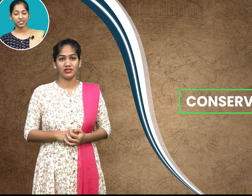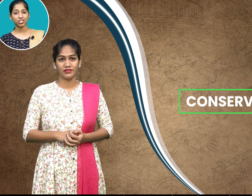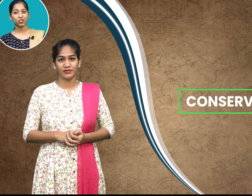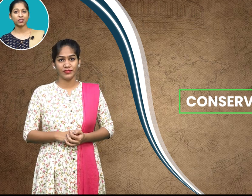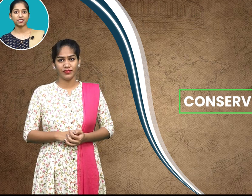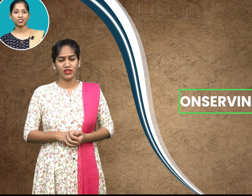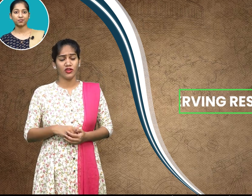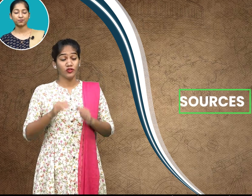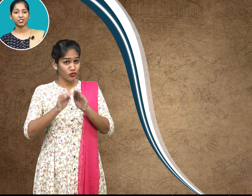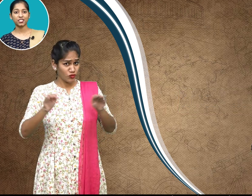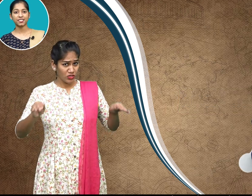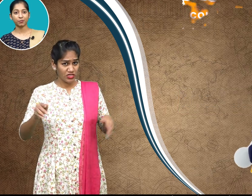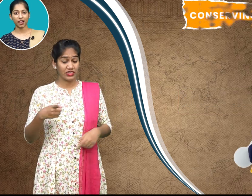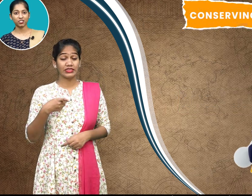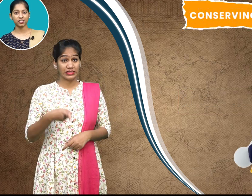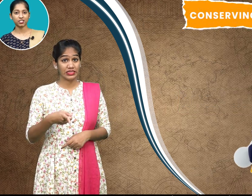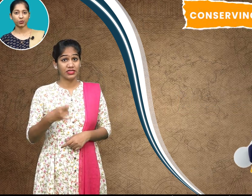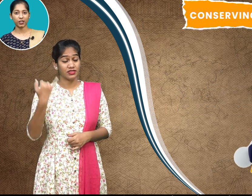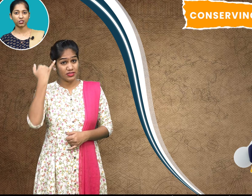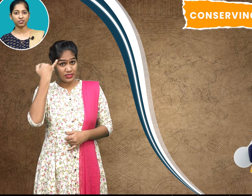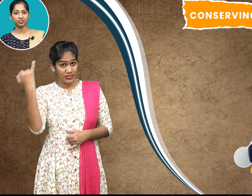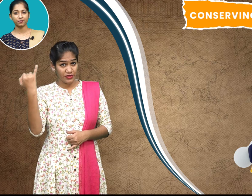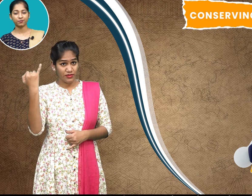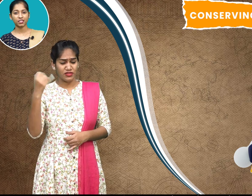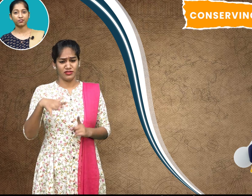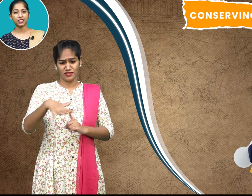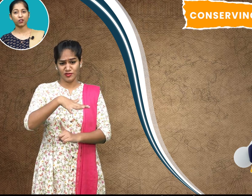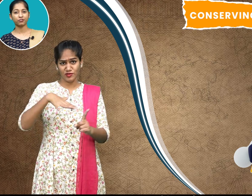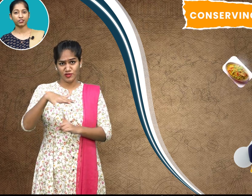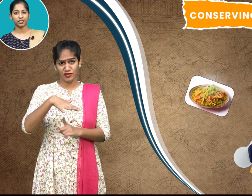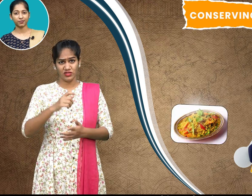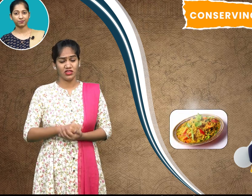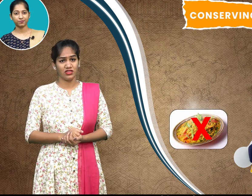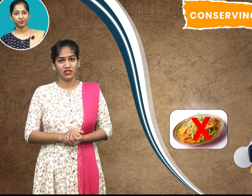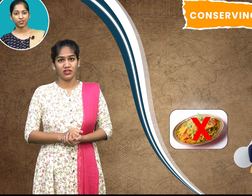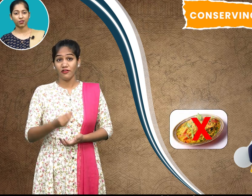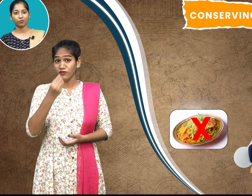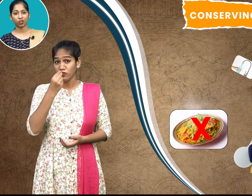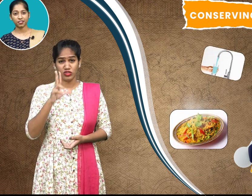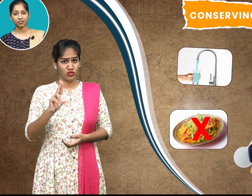students just imagine a situation without food water water